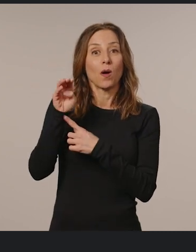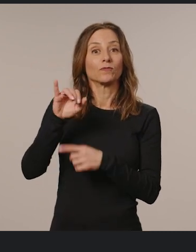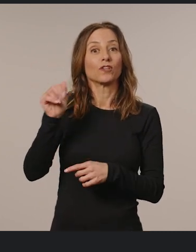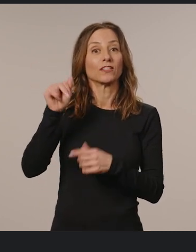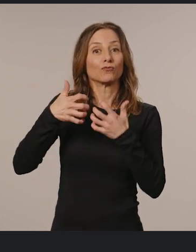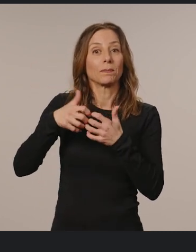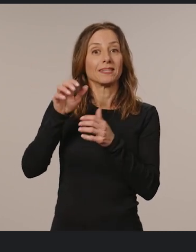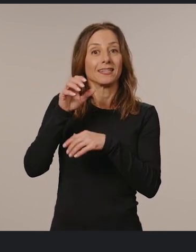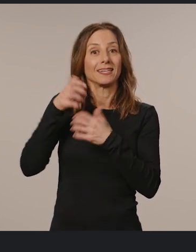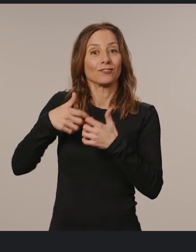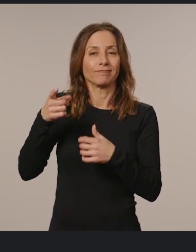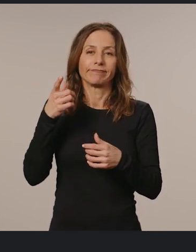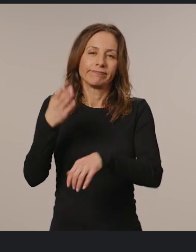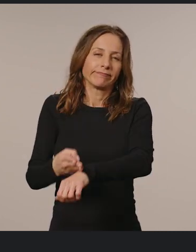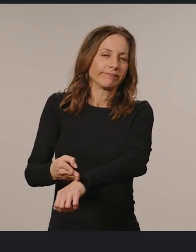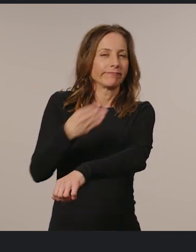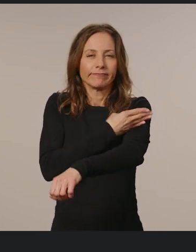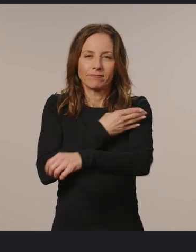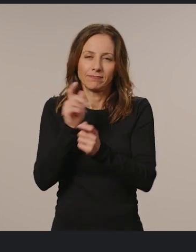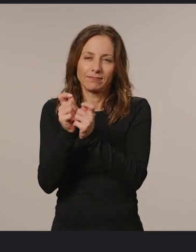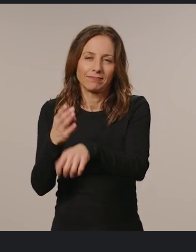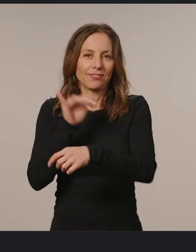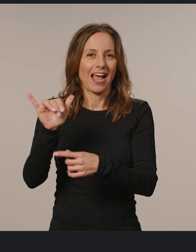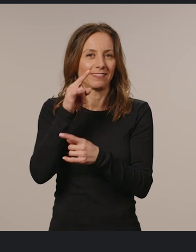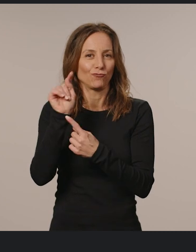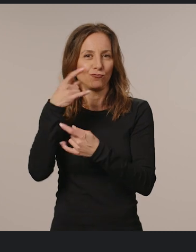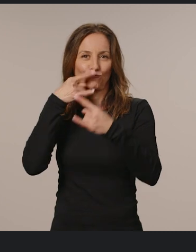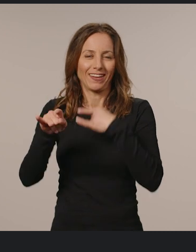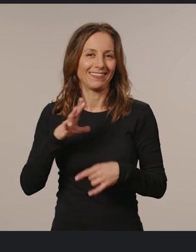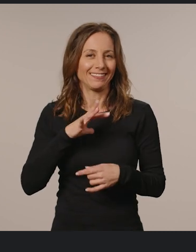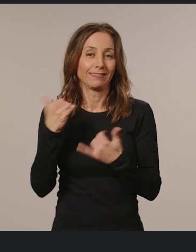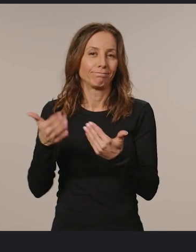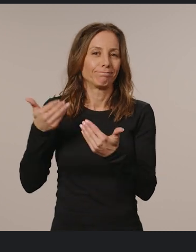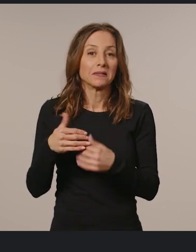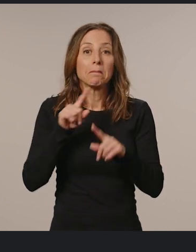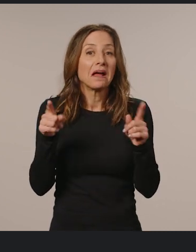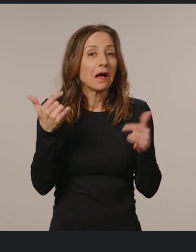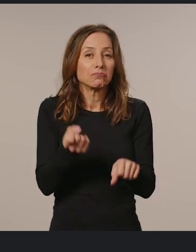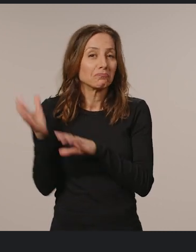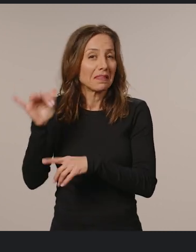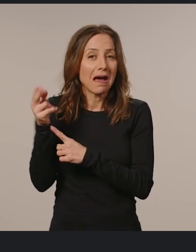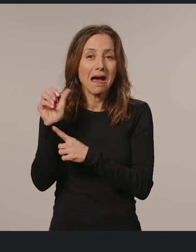aggressively improved the performance of this trick. But you don't need this hack anymore with